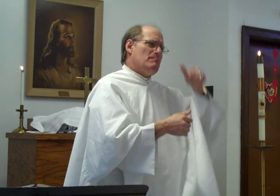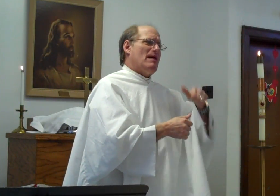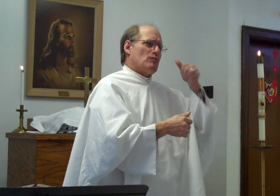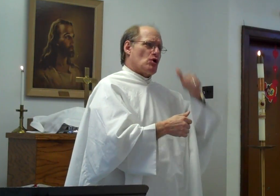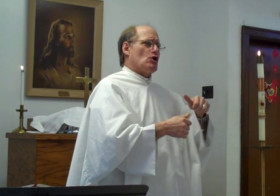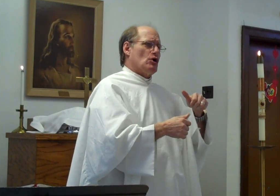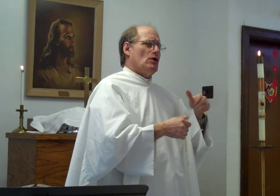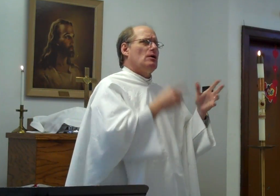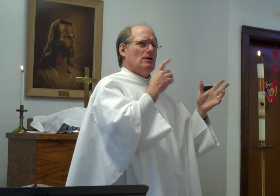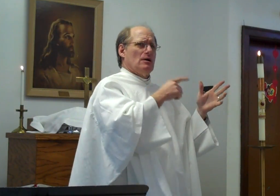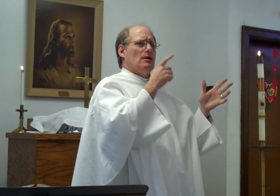remember.